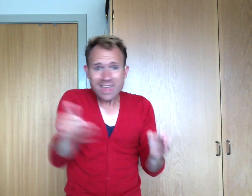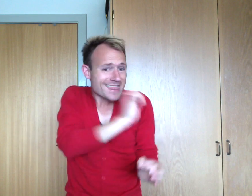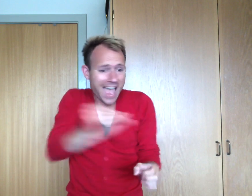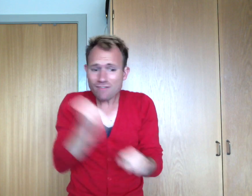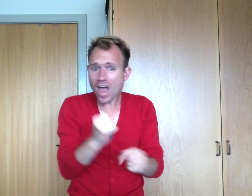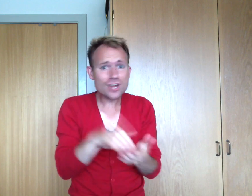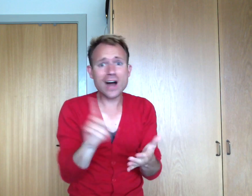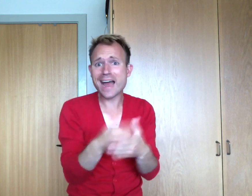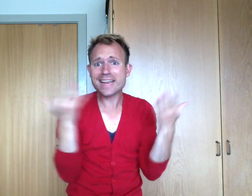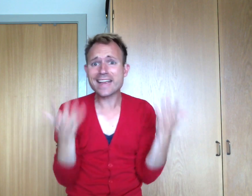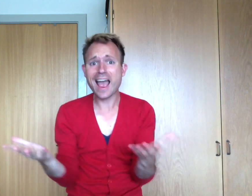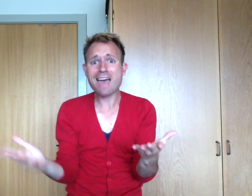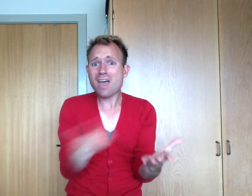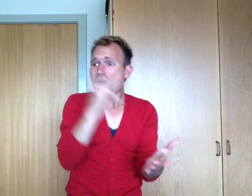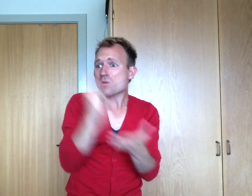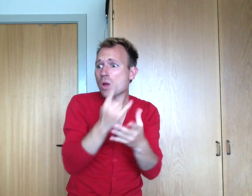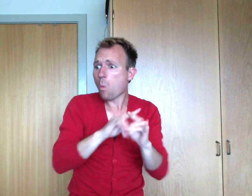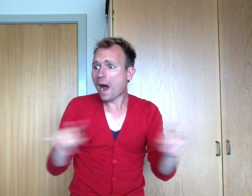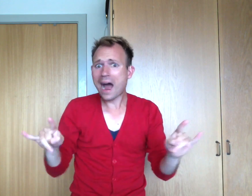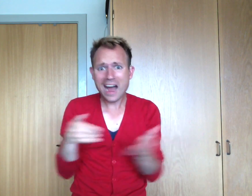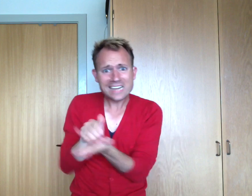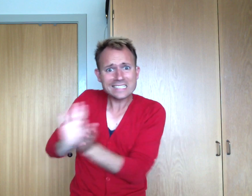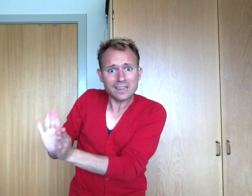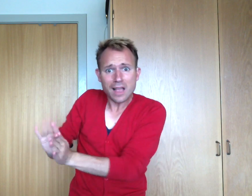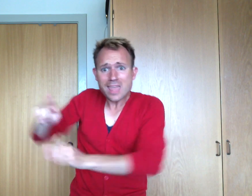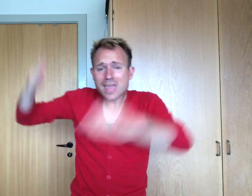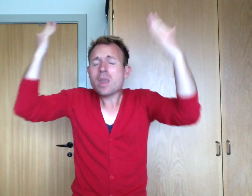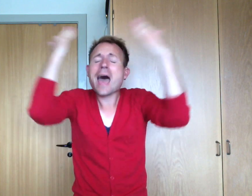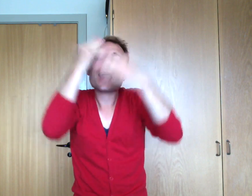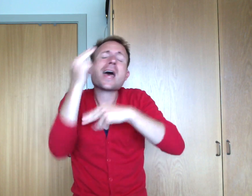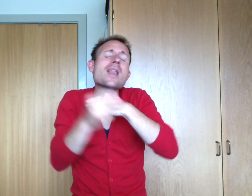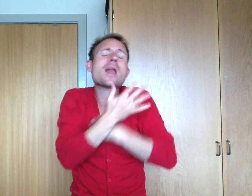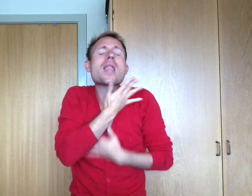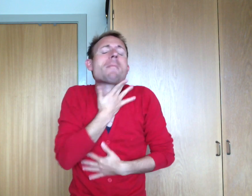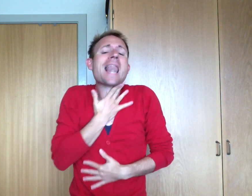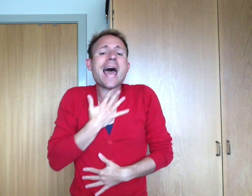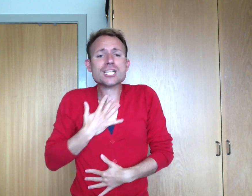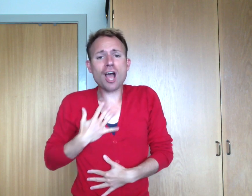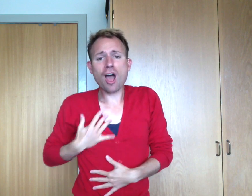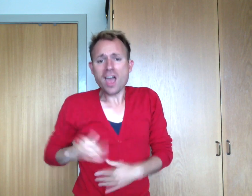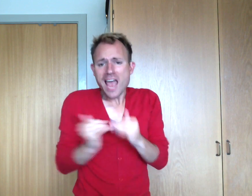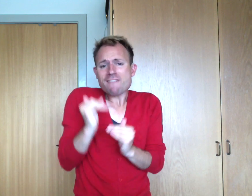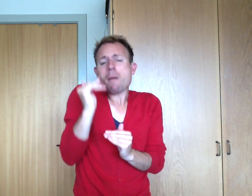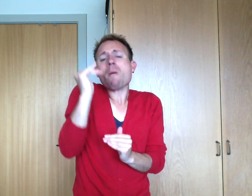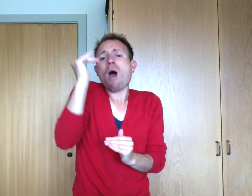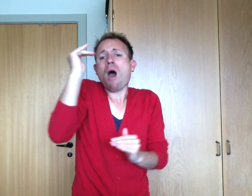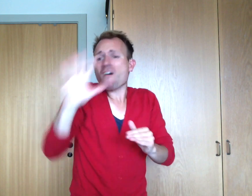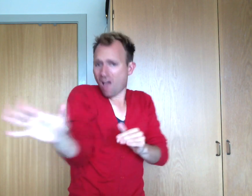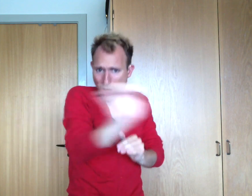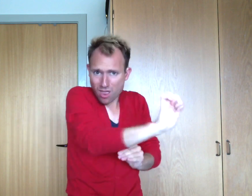again But then they'd always seem right There were nights of endless pleasure You were swimming on your